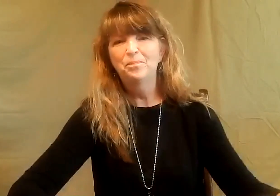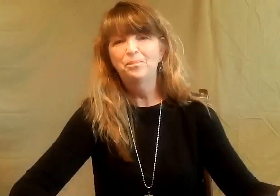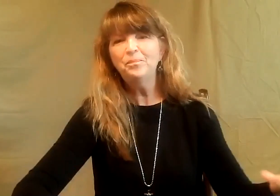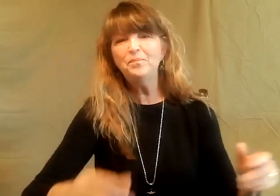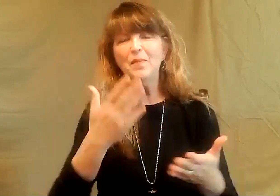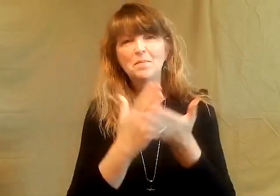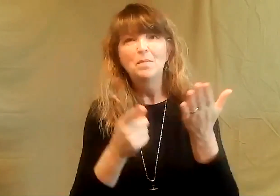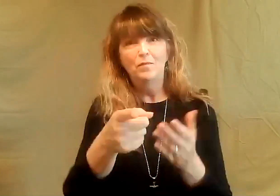right